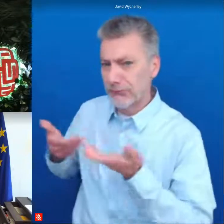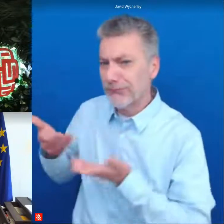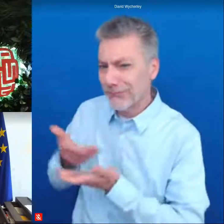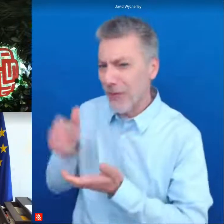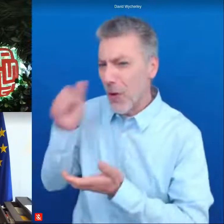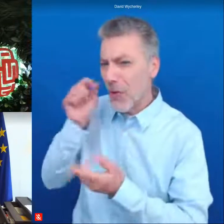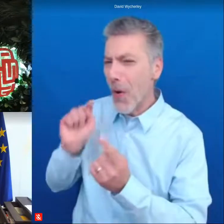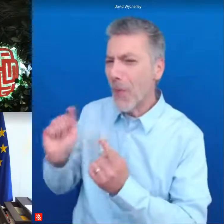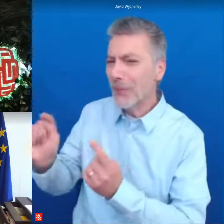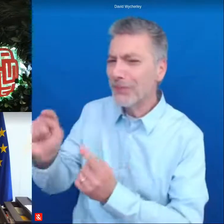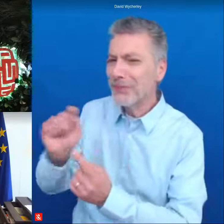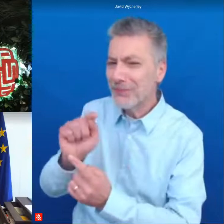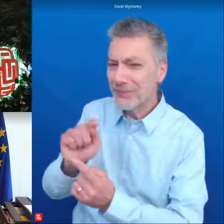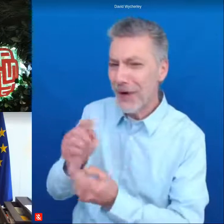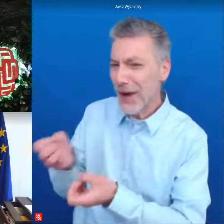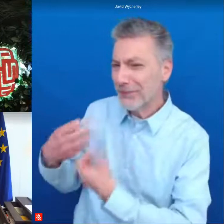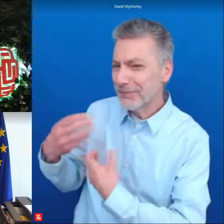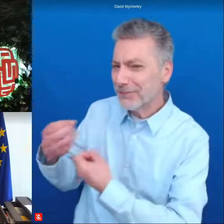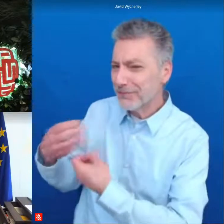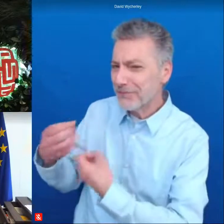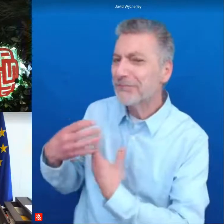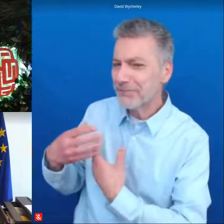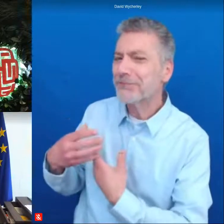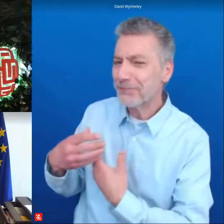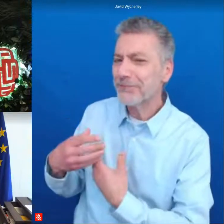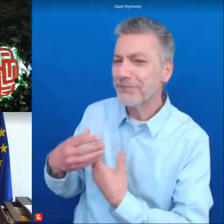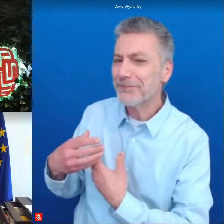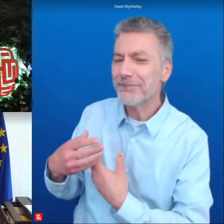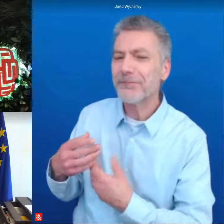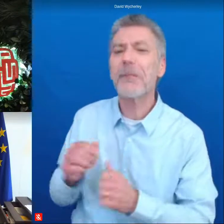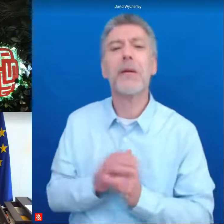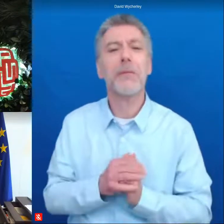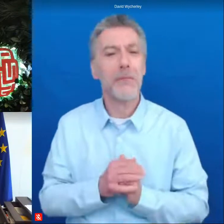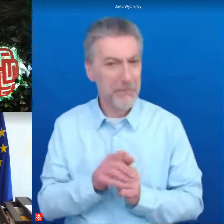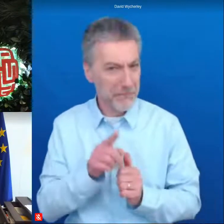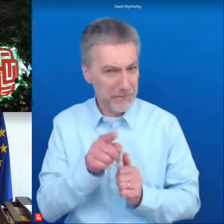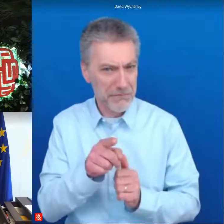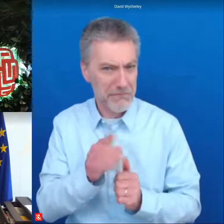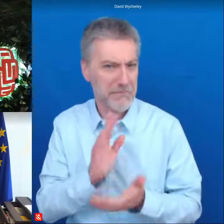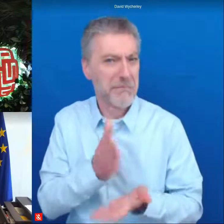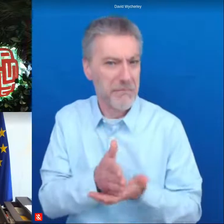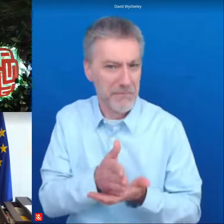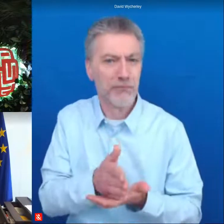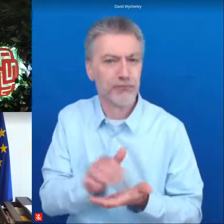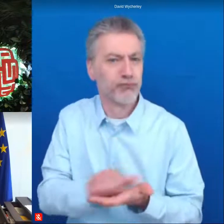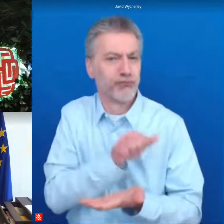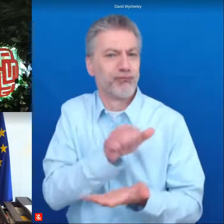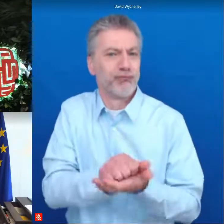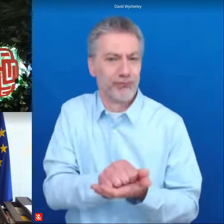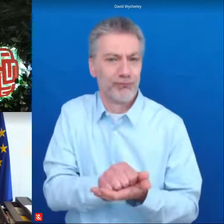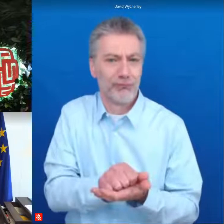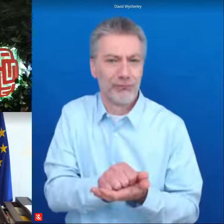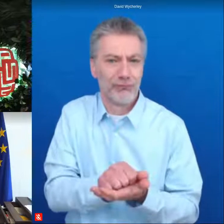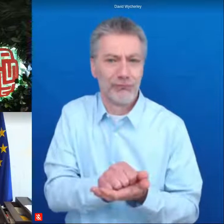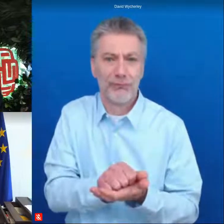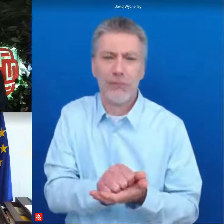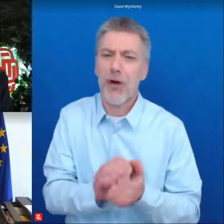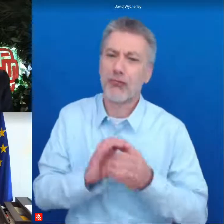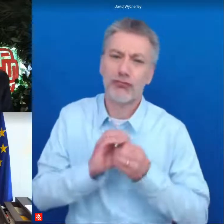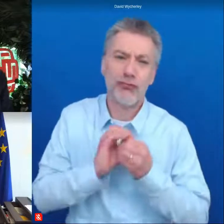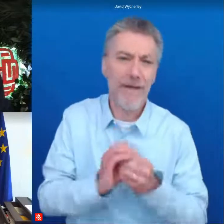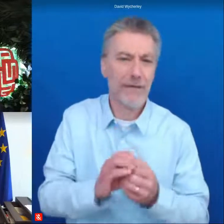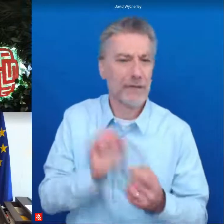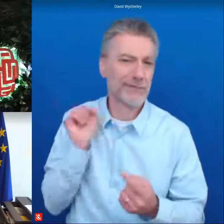and they were reporting to me what was said and i think you are really touching upon the most i mean the most relevant